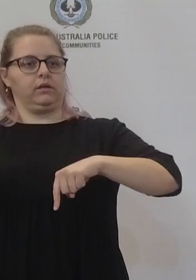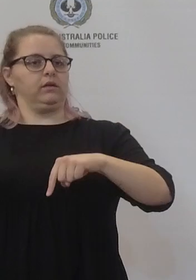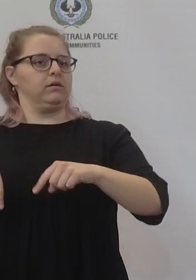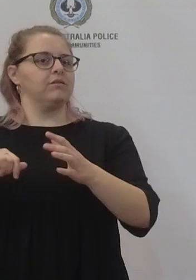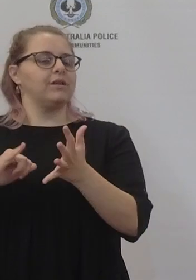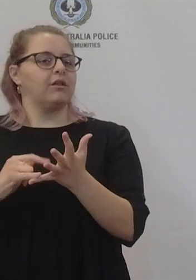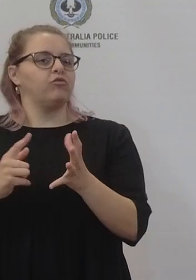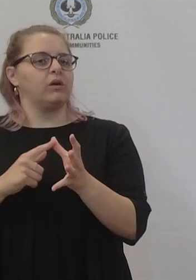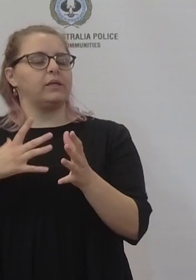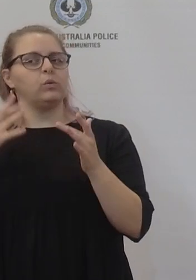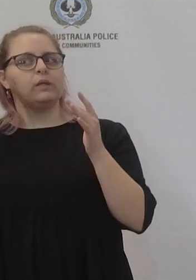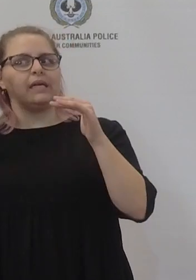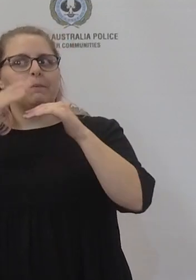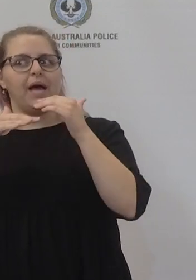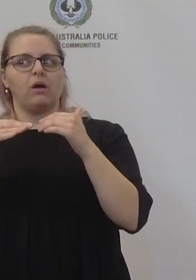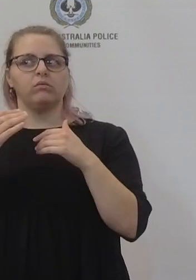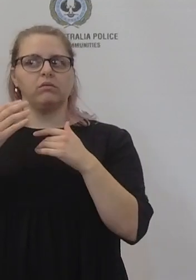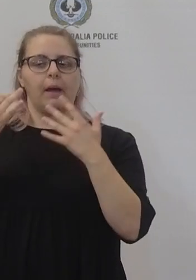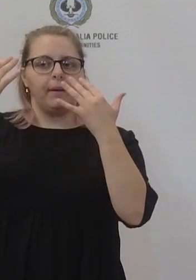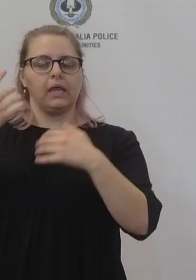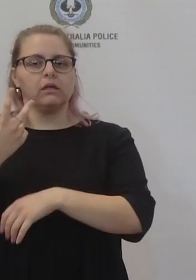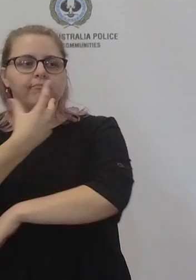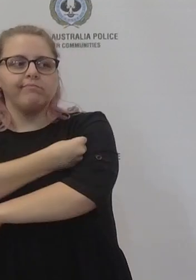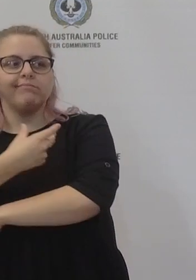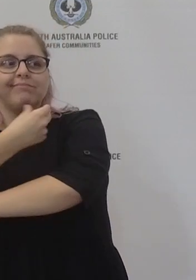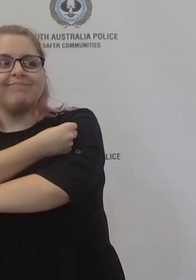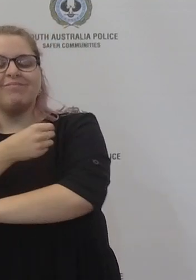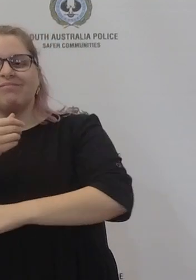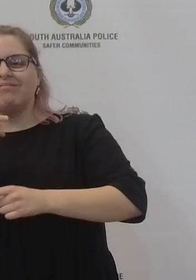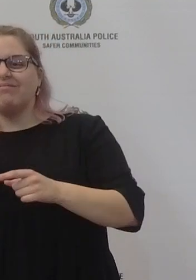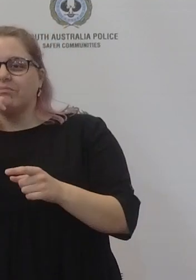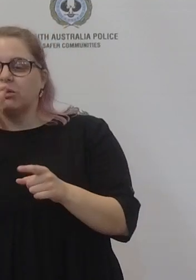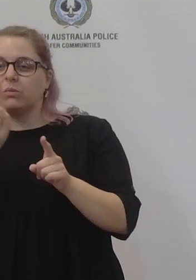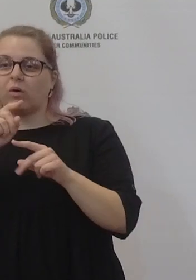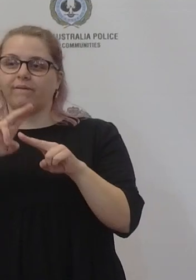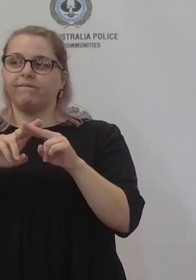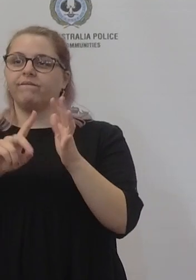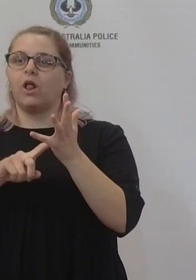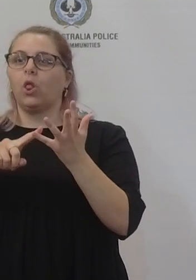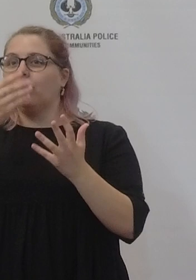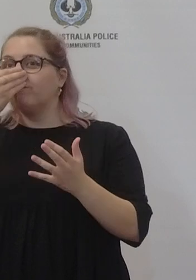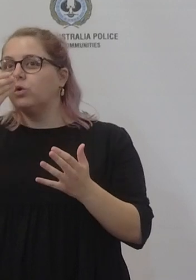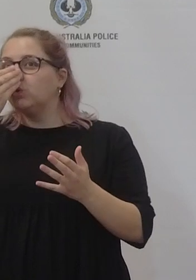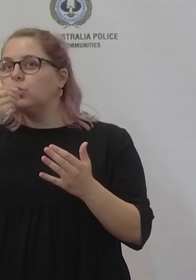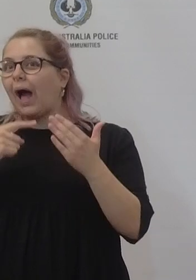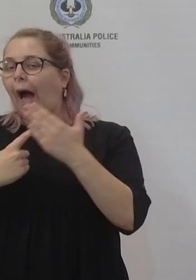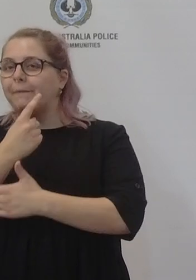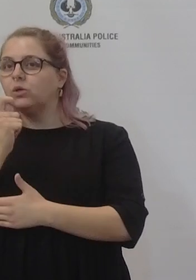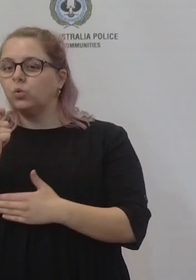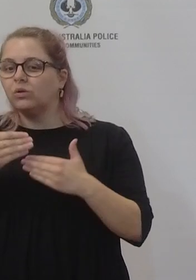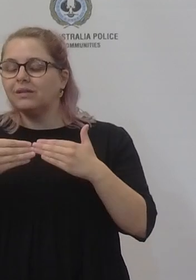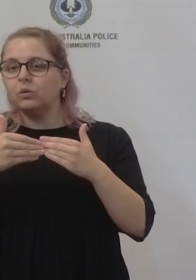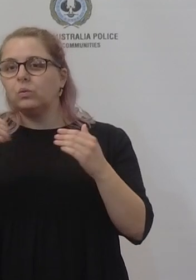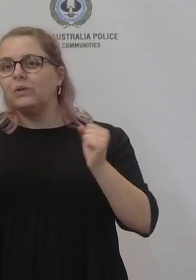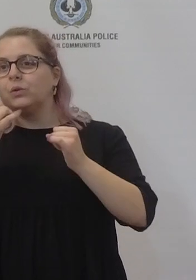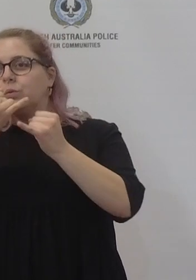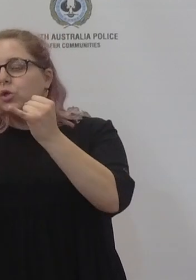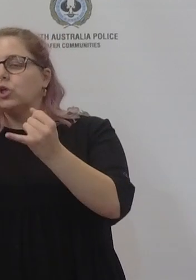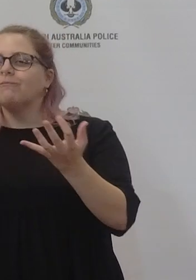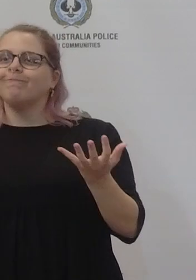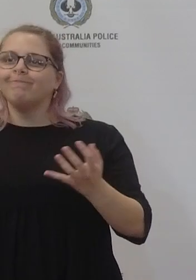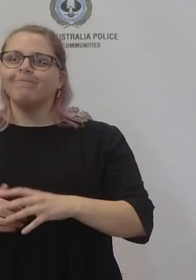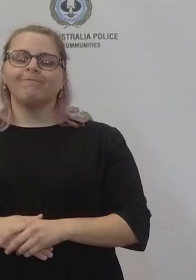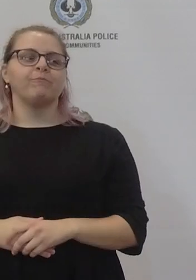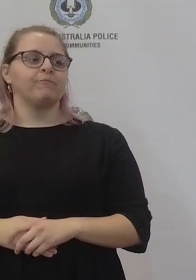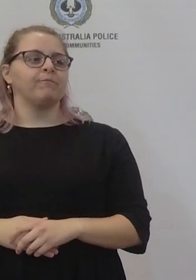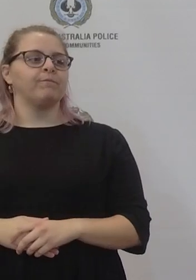australia and and such like and you know potentially having flu here as well professor um forgive me if you did allude